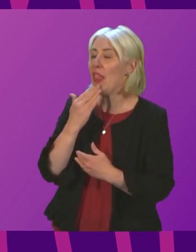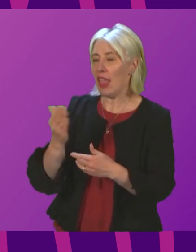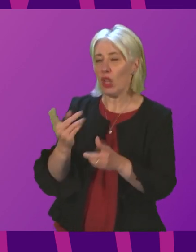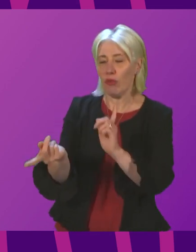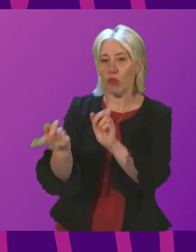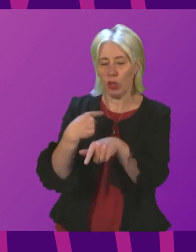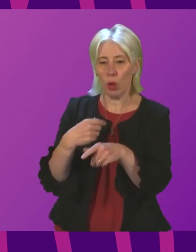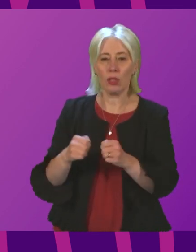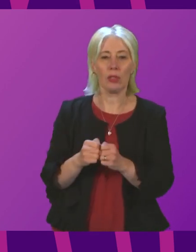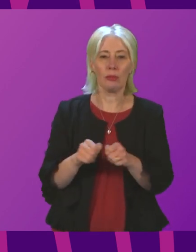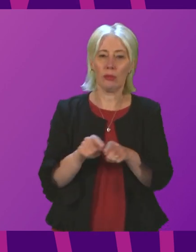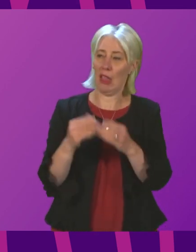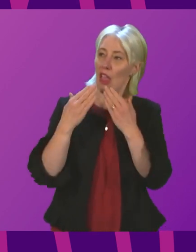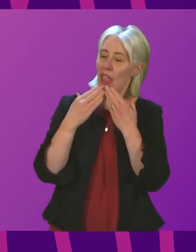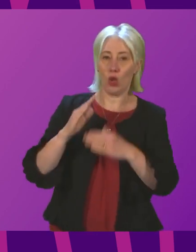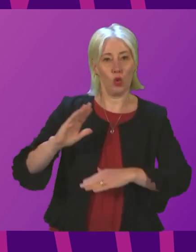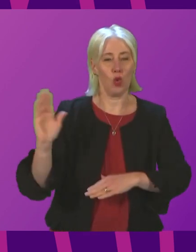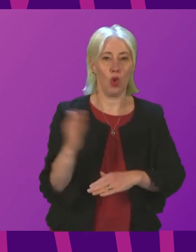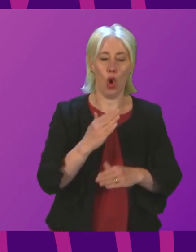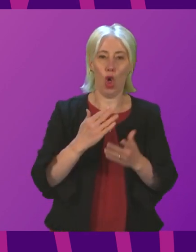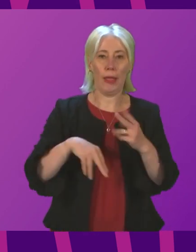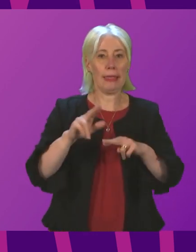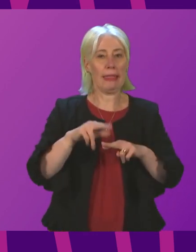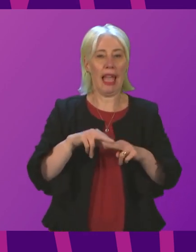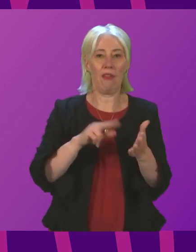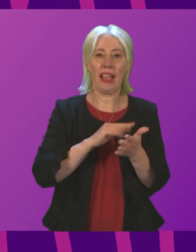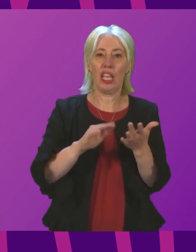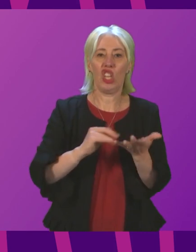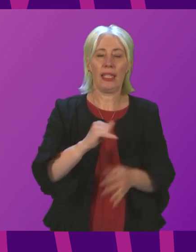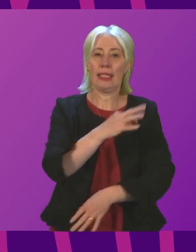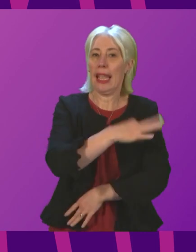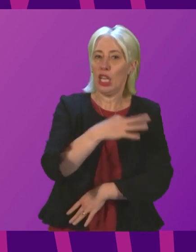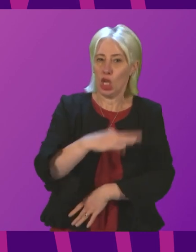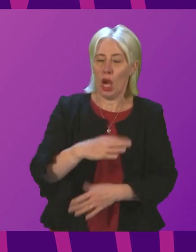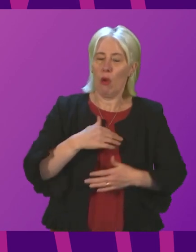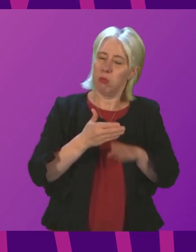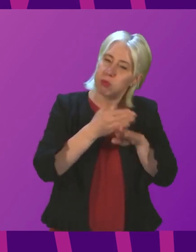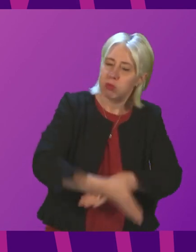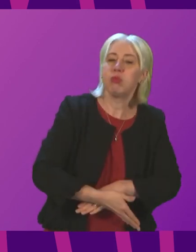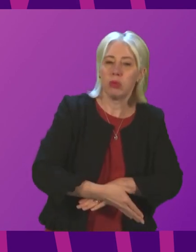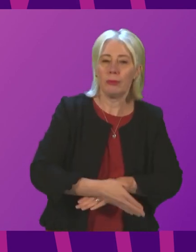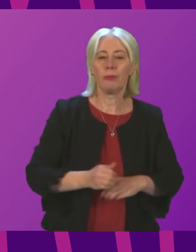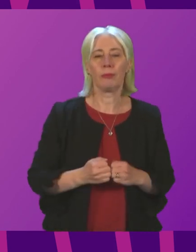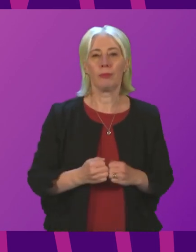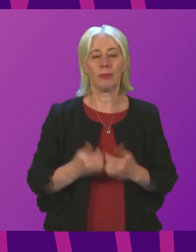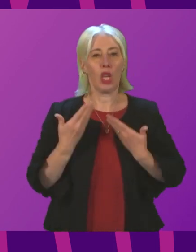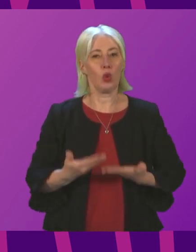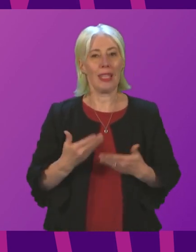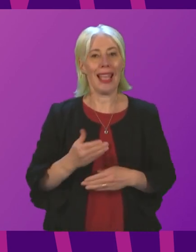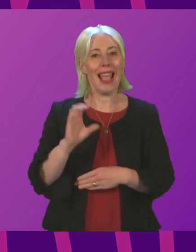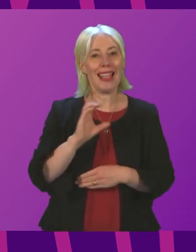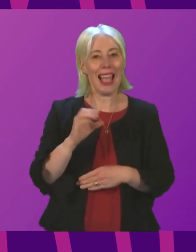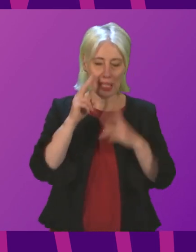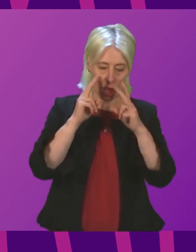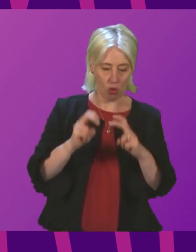and I thank the entire NHS Lanarkshire workforce for their exceptional efforts. Today, Cancer Research UK and Scotland